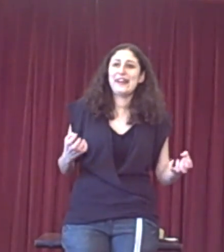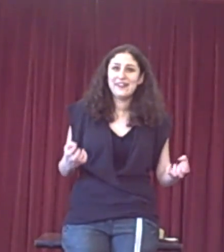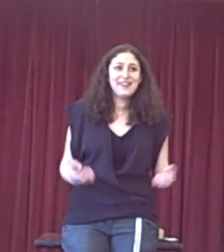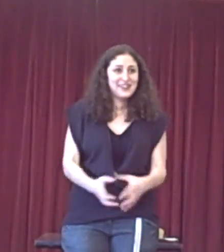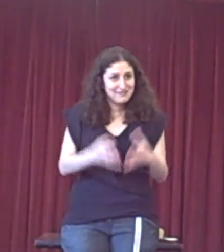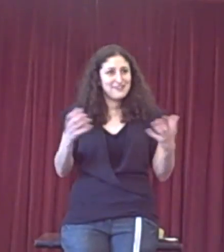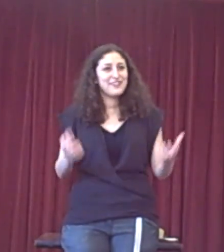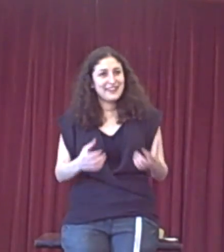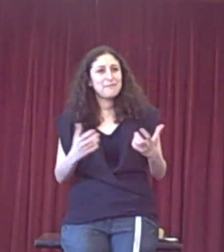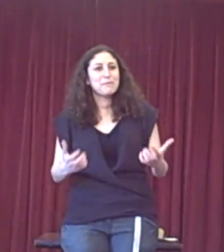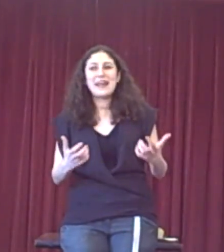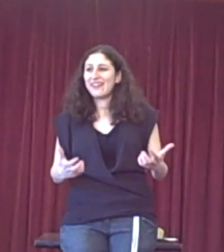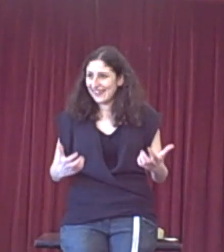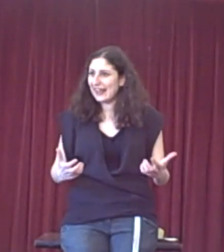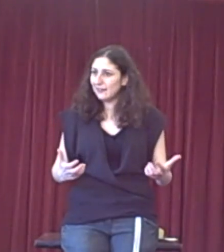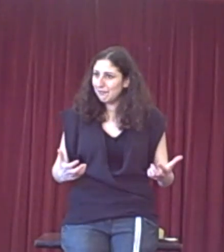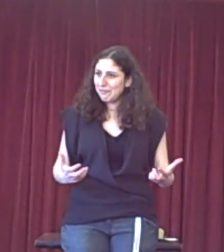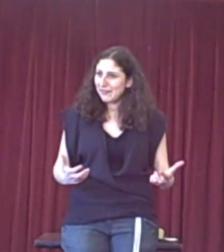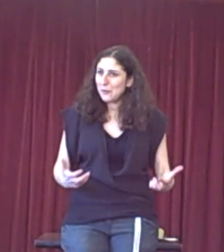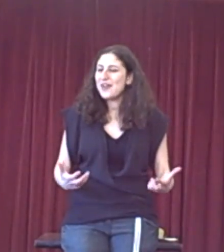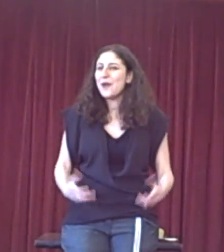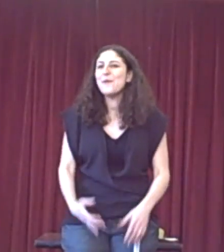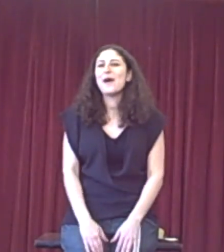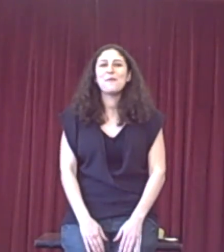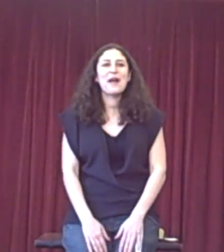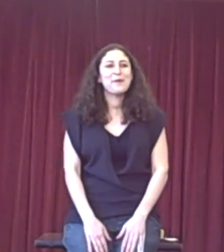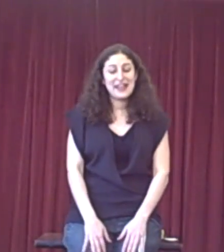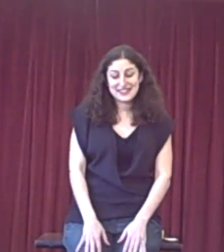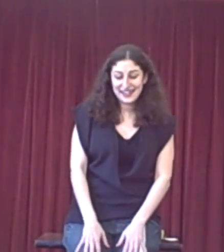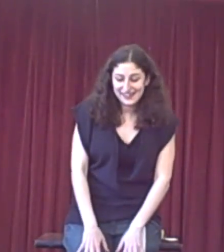make the kill. Now we know where we're hitting the end.